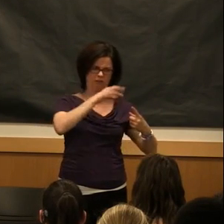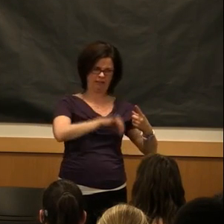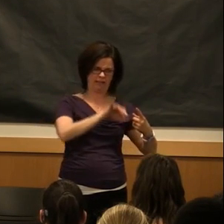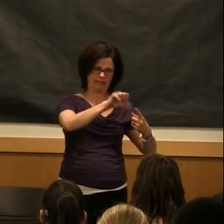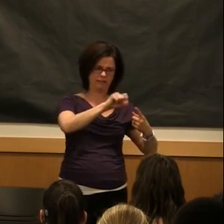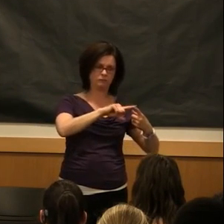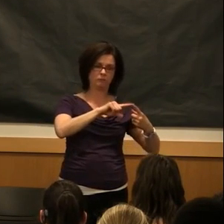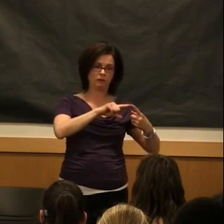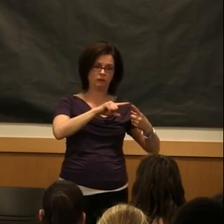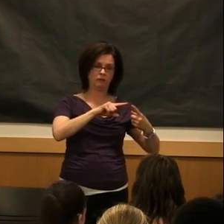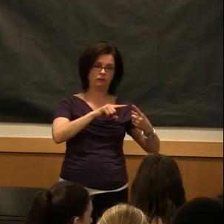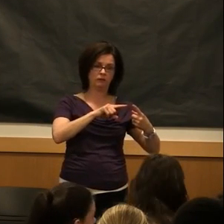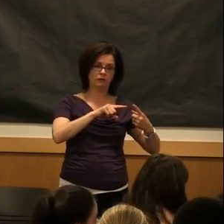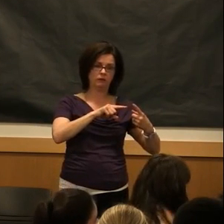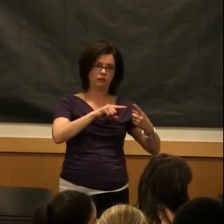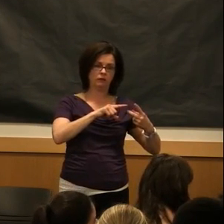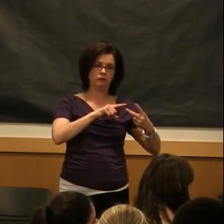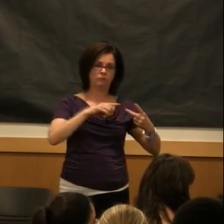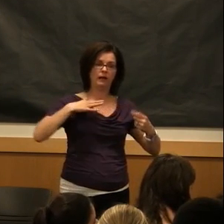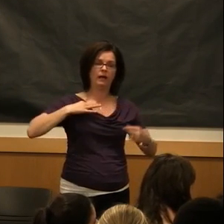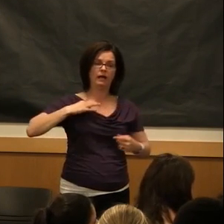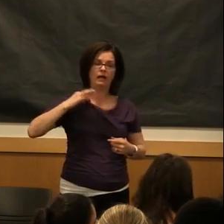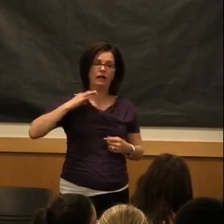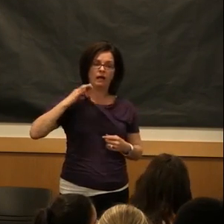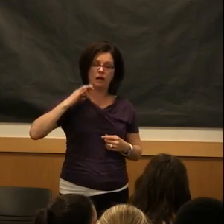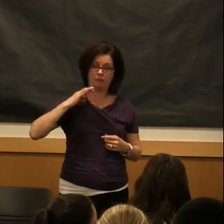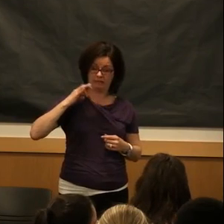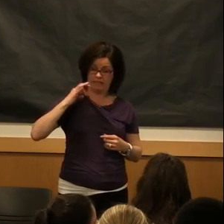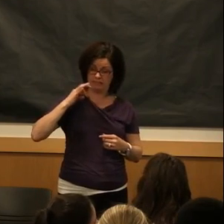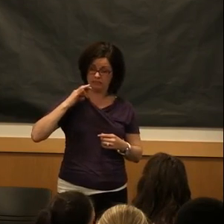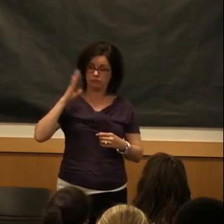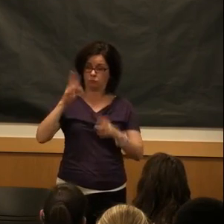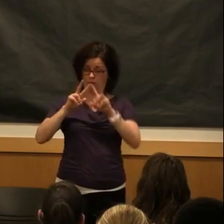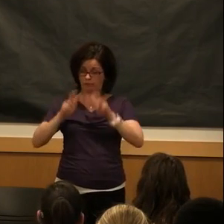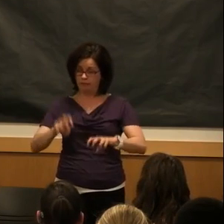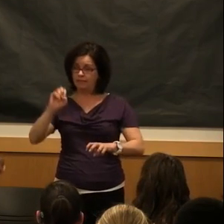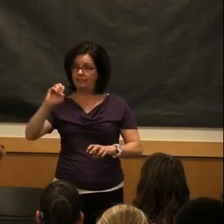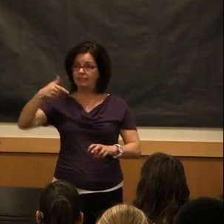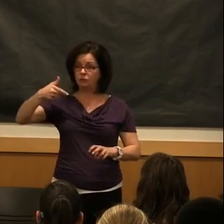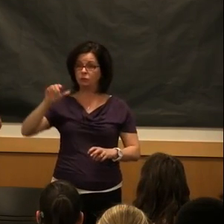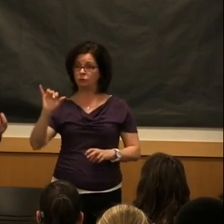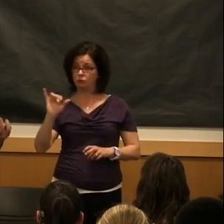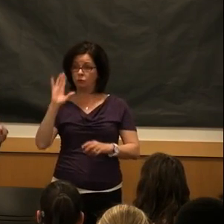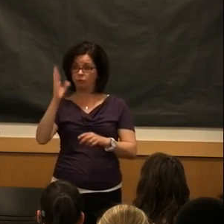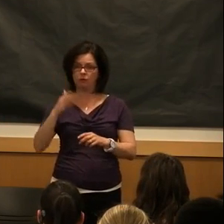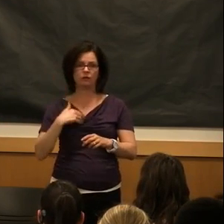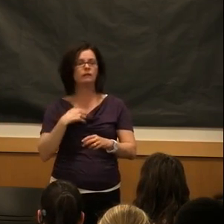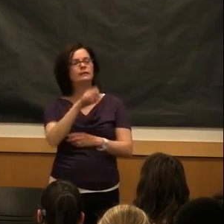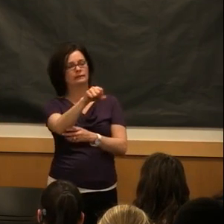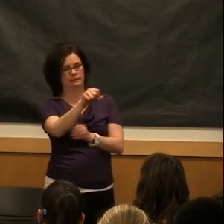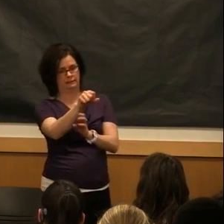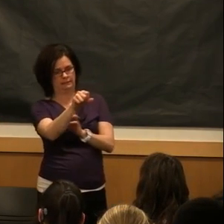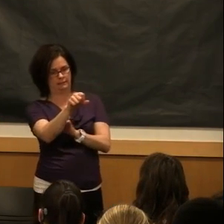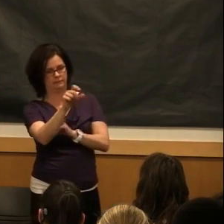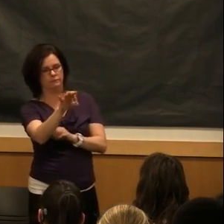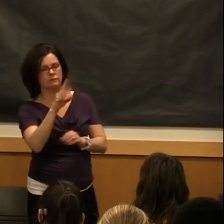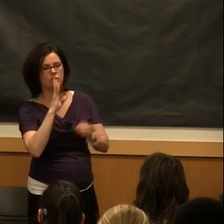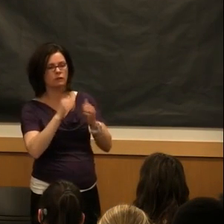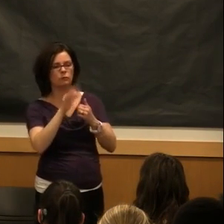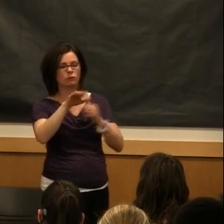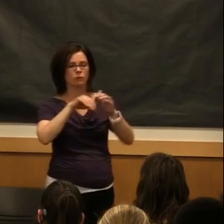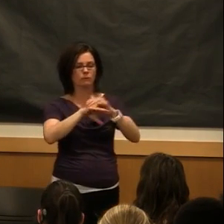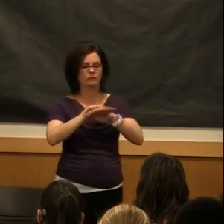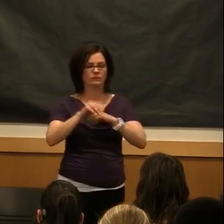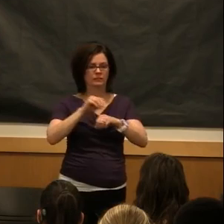do you also base applications on EQ as well? Yes. So, if you're taking a look. If you're talking with your admissions